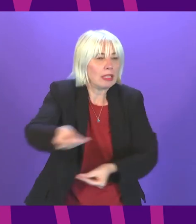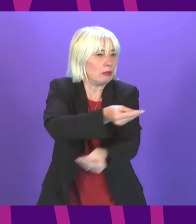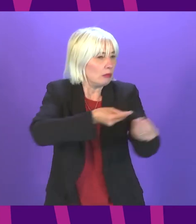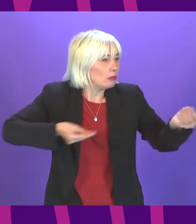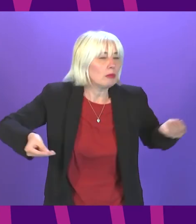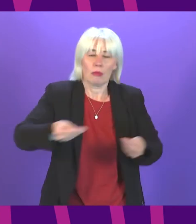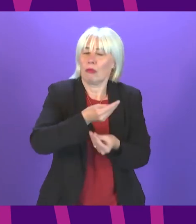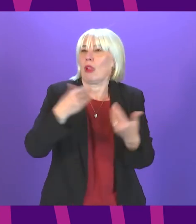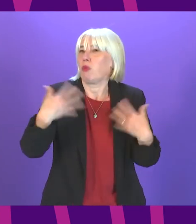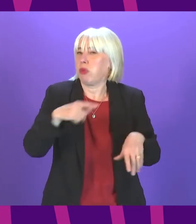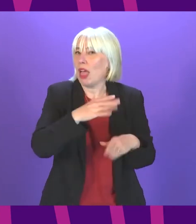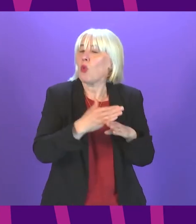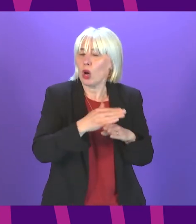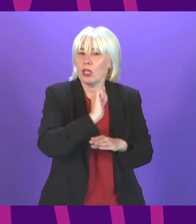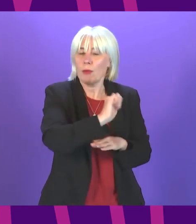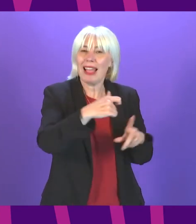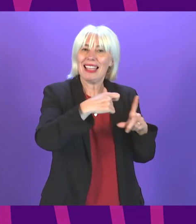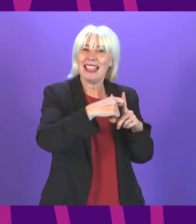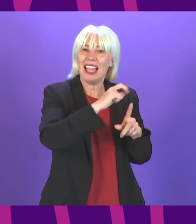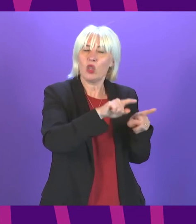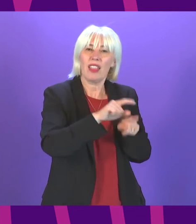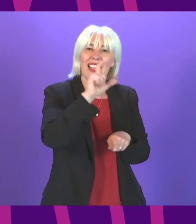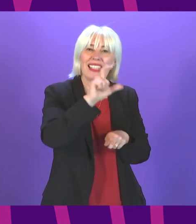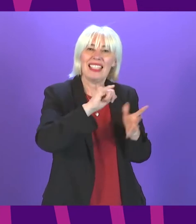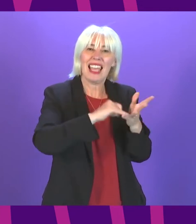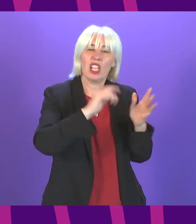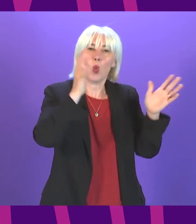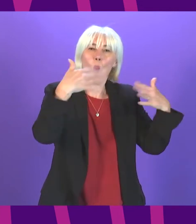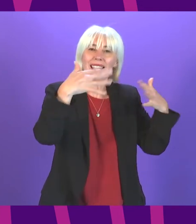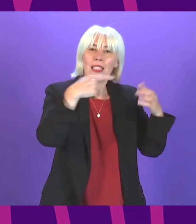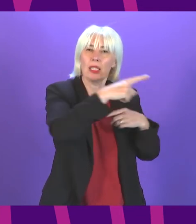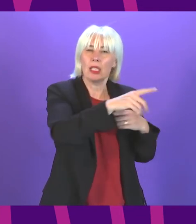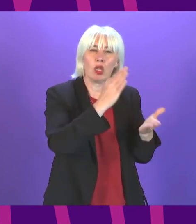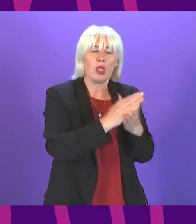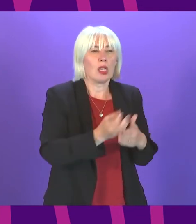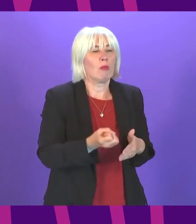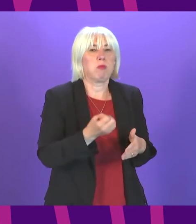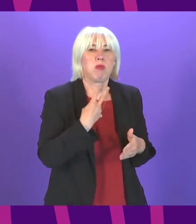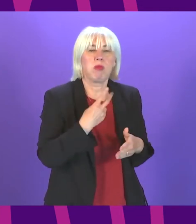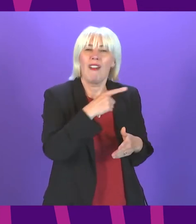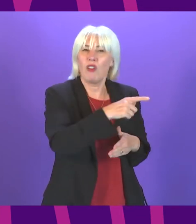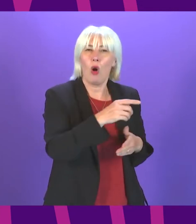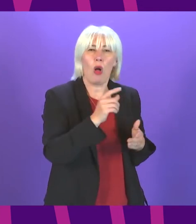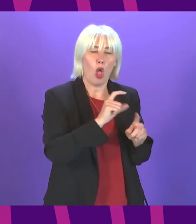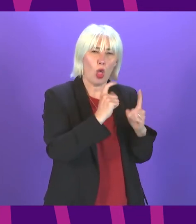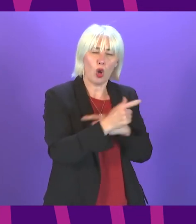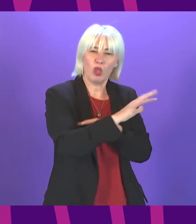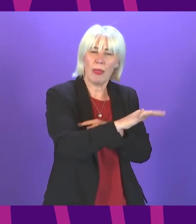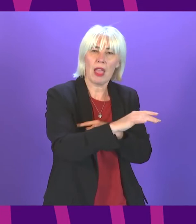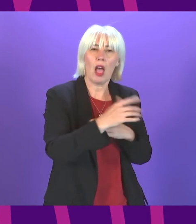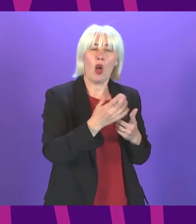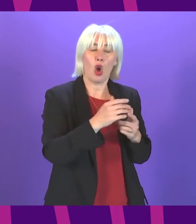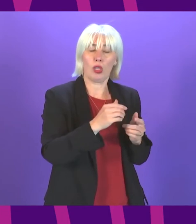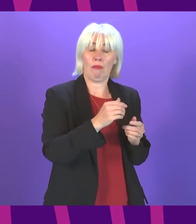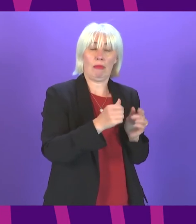and I cannot leave Kintyre without mentioning CS Wind the situation is so disappointing for the Campbelltown community with a highly skilled